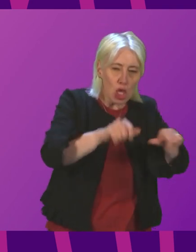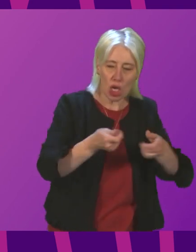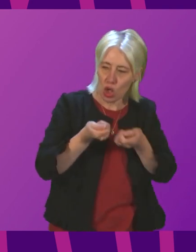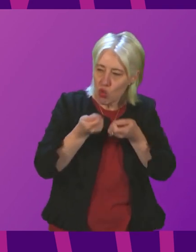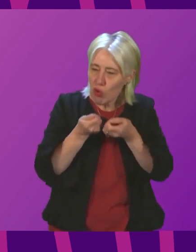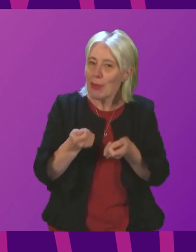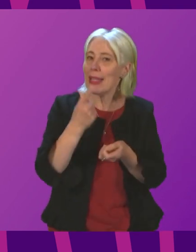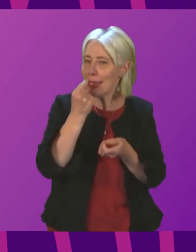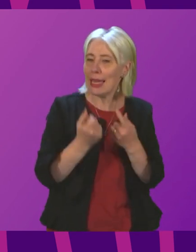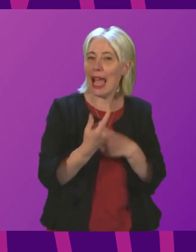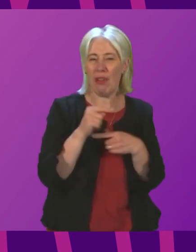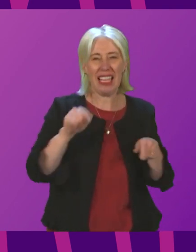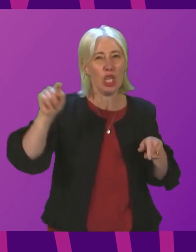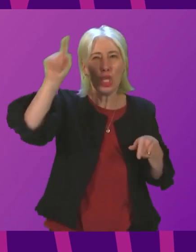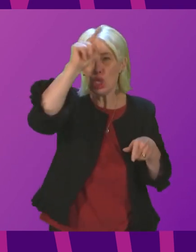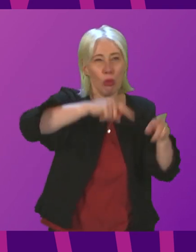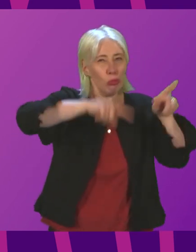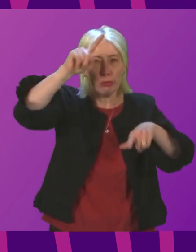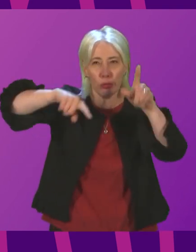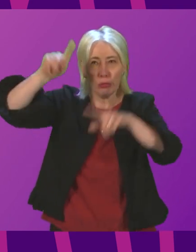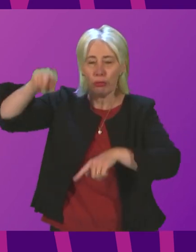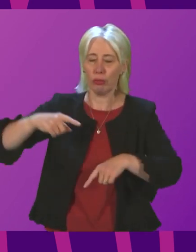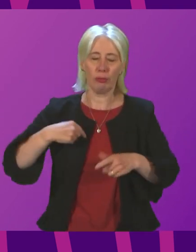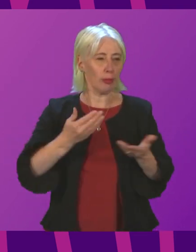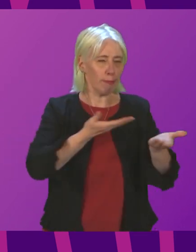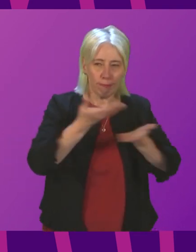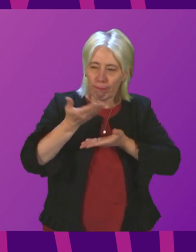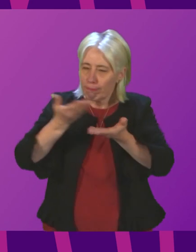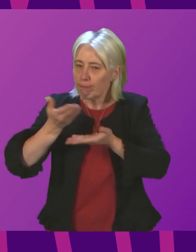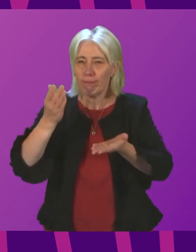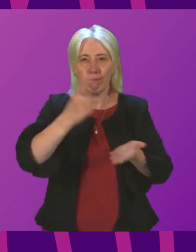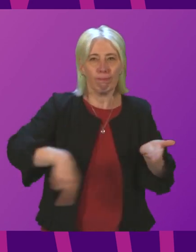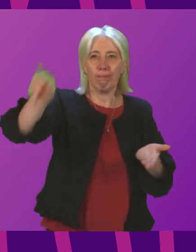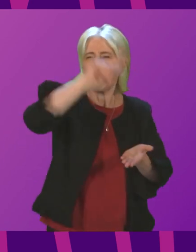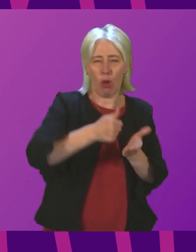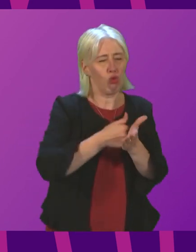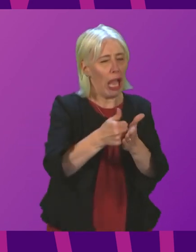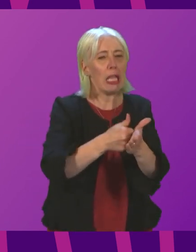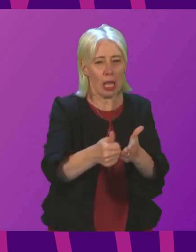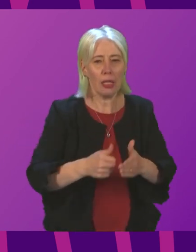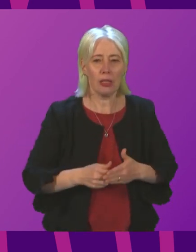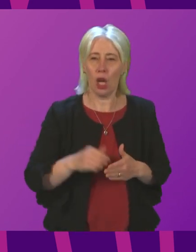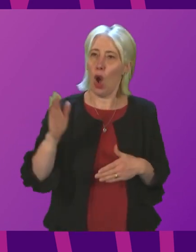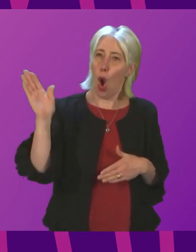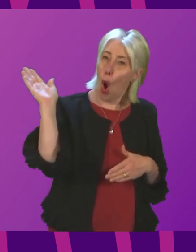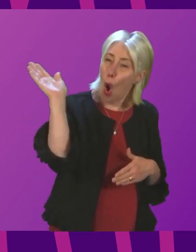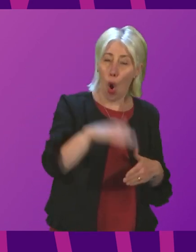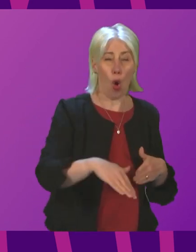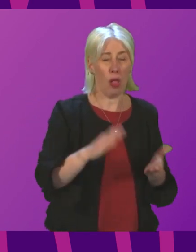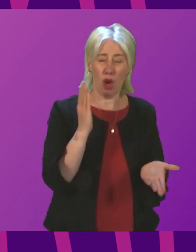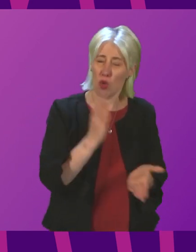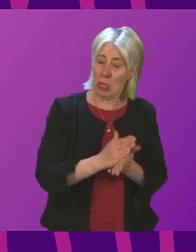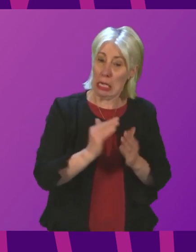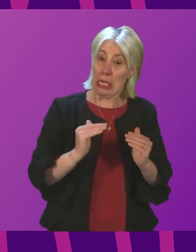an individual health board level. I speak to health board chairs and chief execs on a very, very regular basis. They are all at a